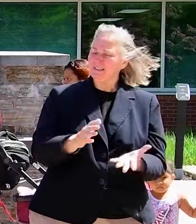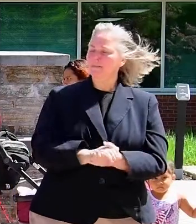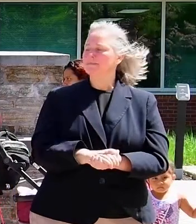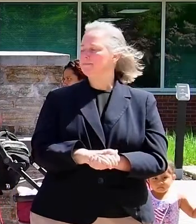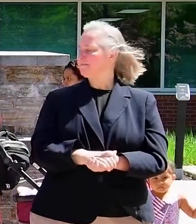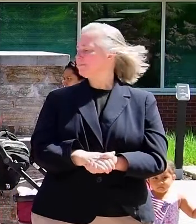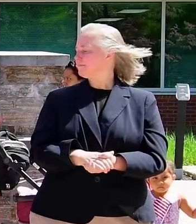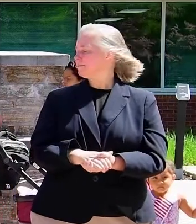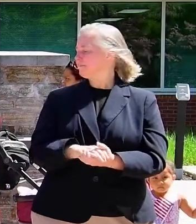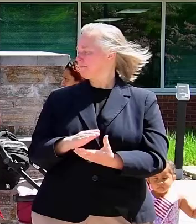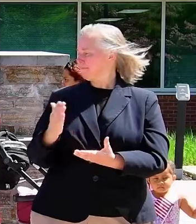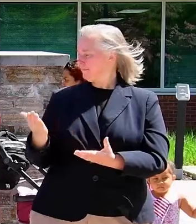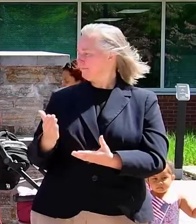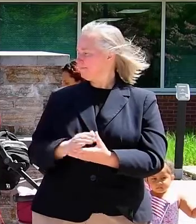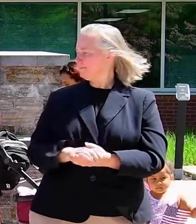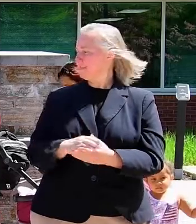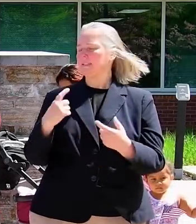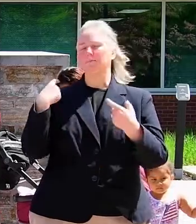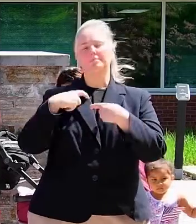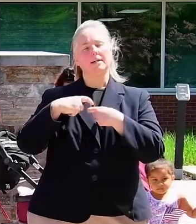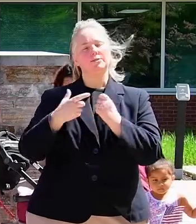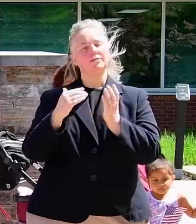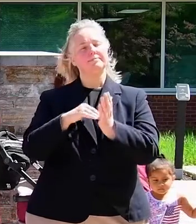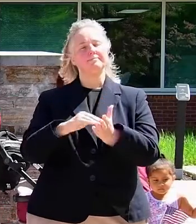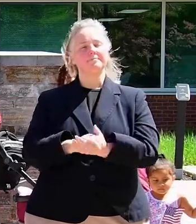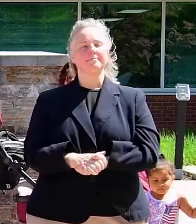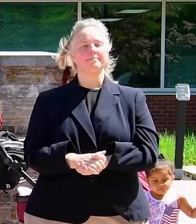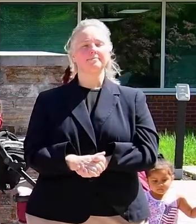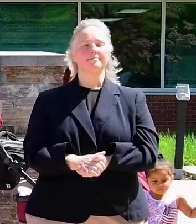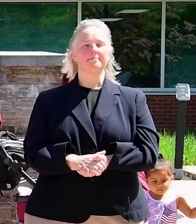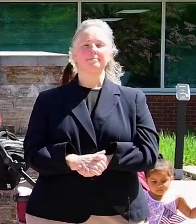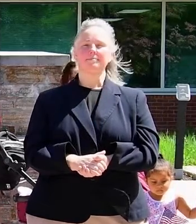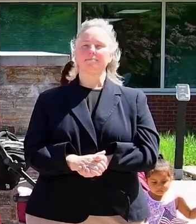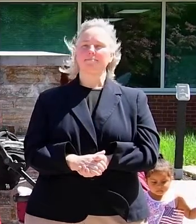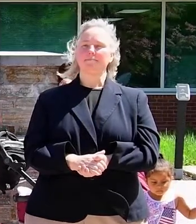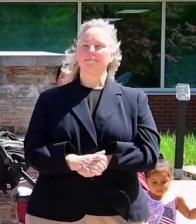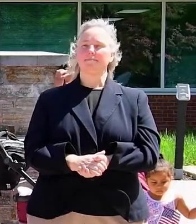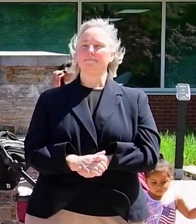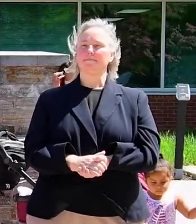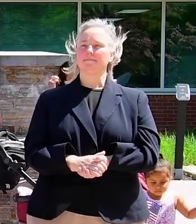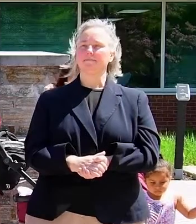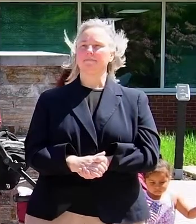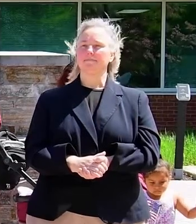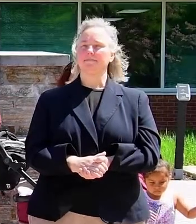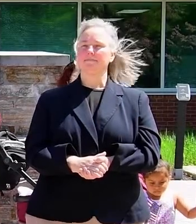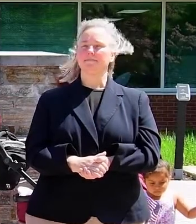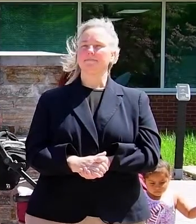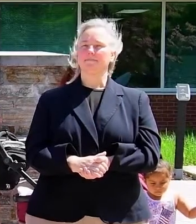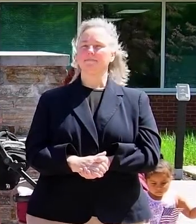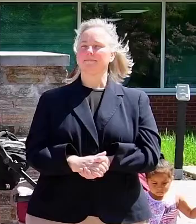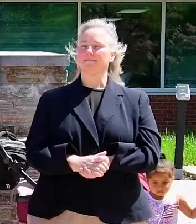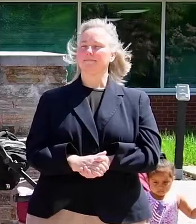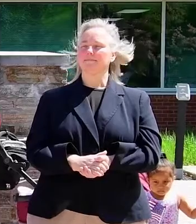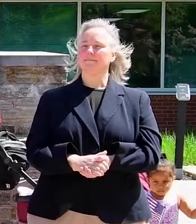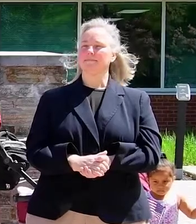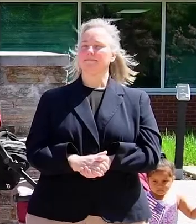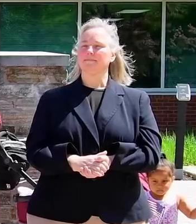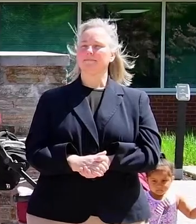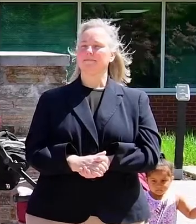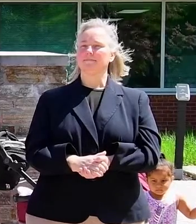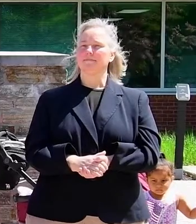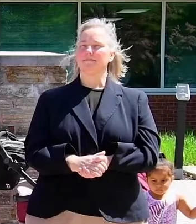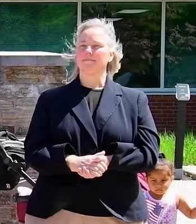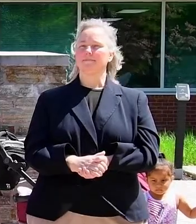I had to go through your days, I will not get much relief after but somebody